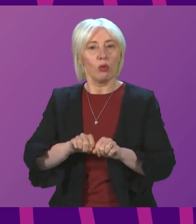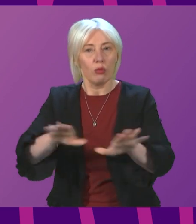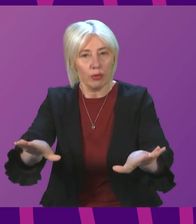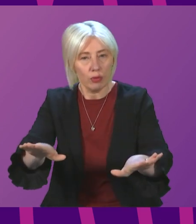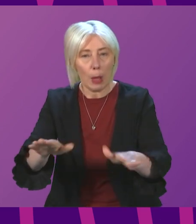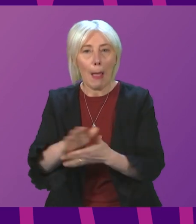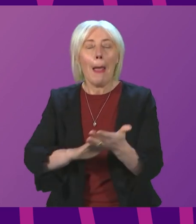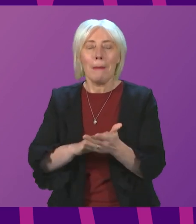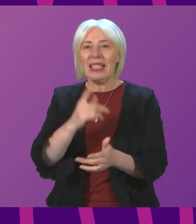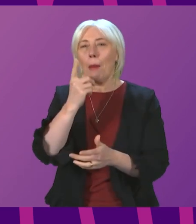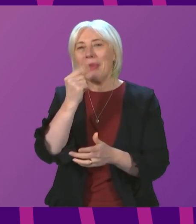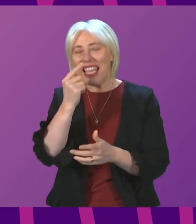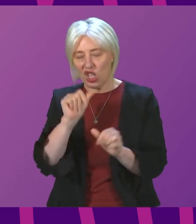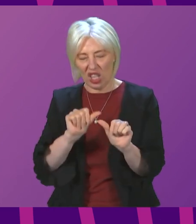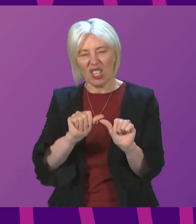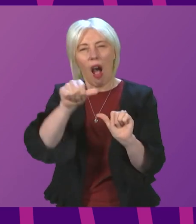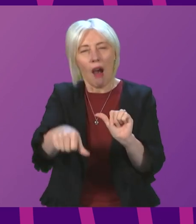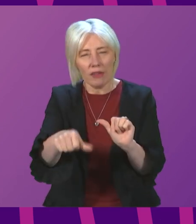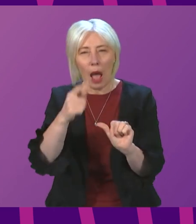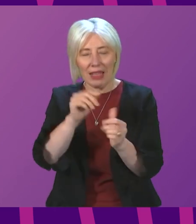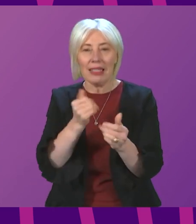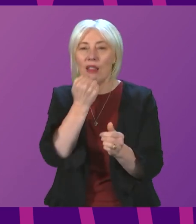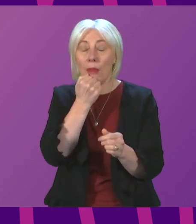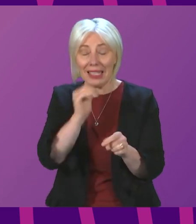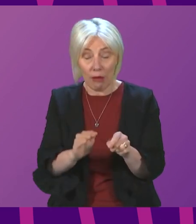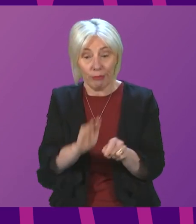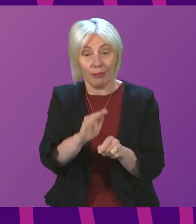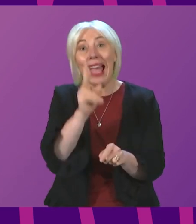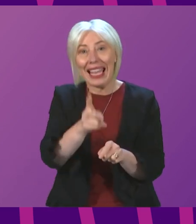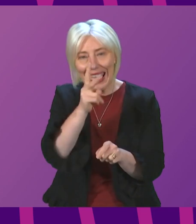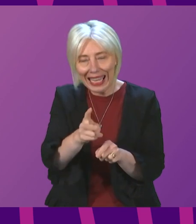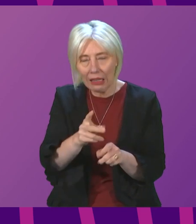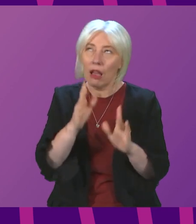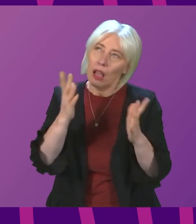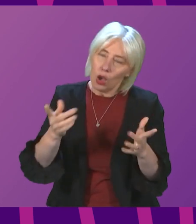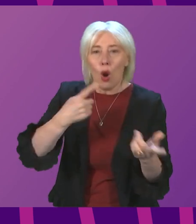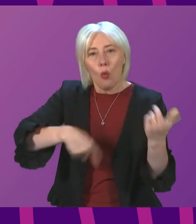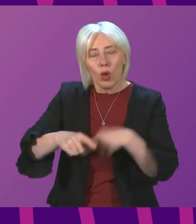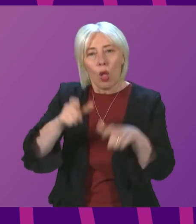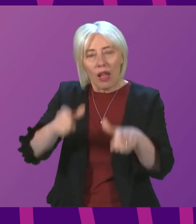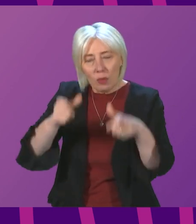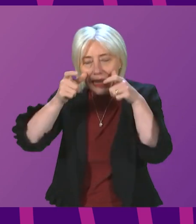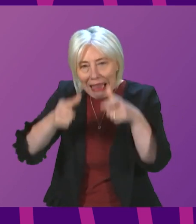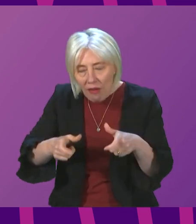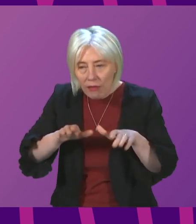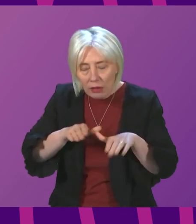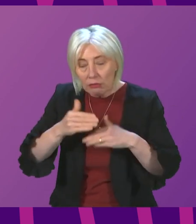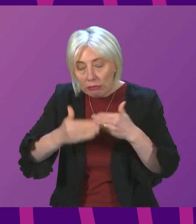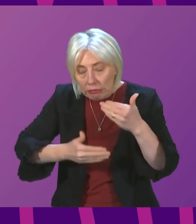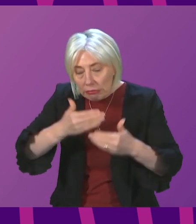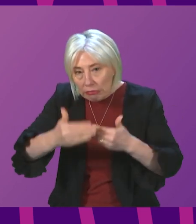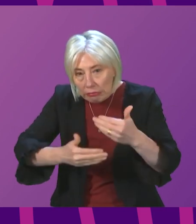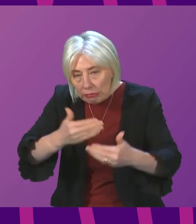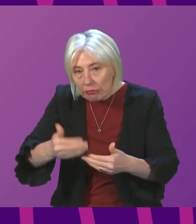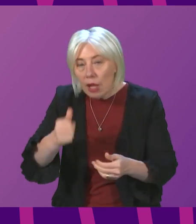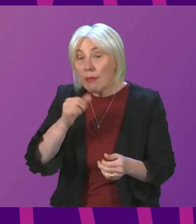uptick in cases in the weeks that follow. All of this demands a degree of continued caution, even as we do enjoy a return